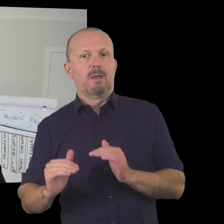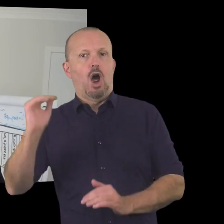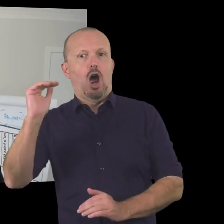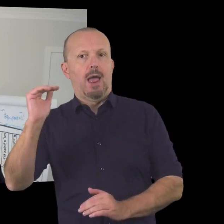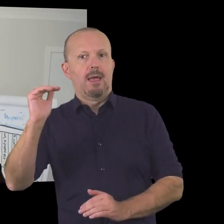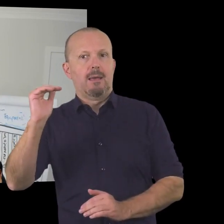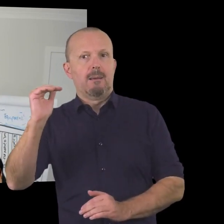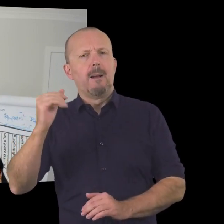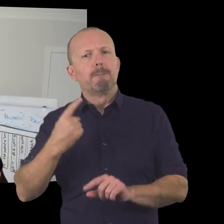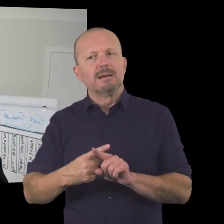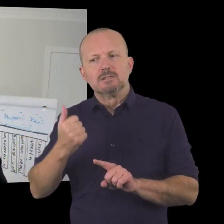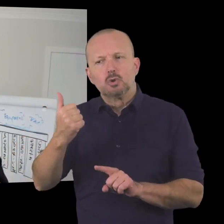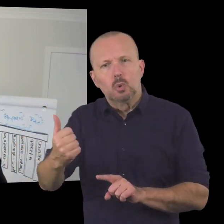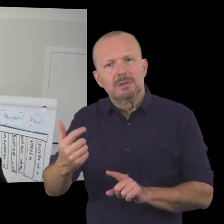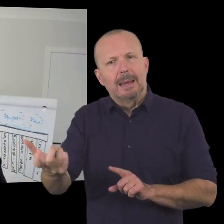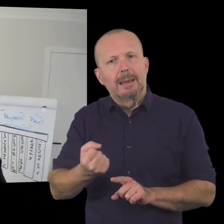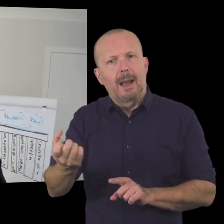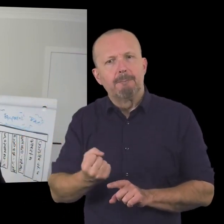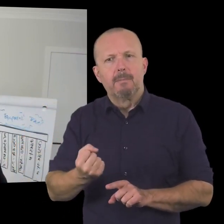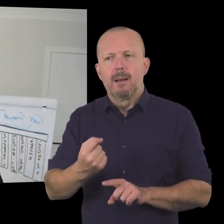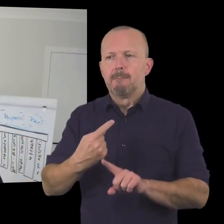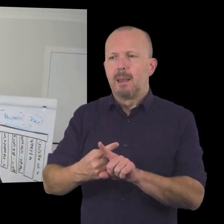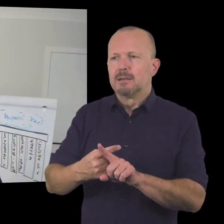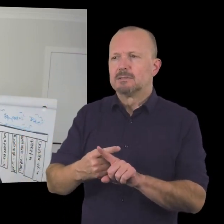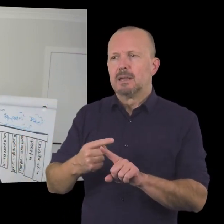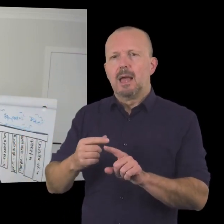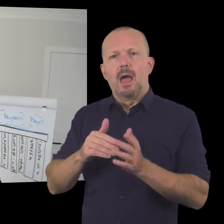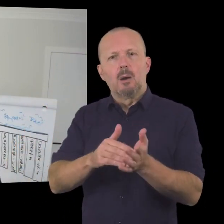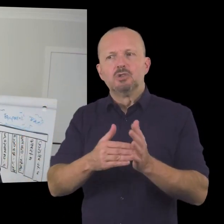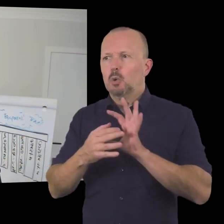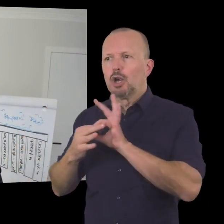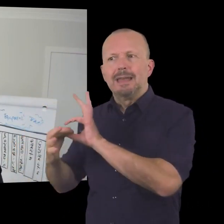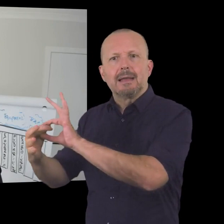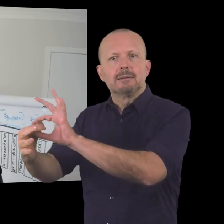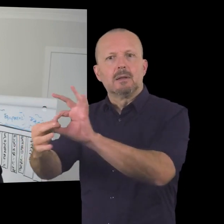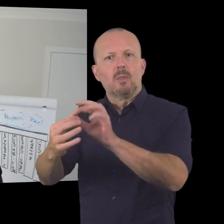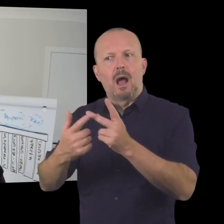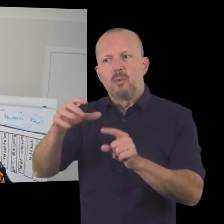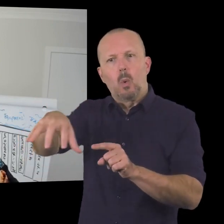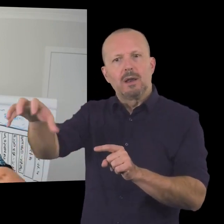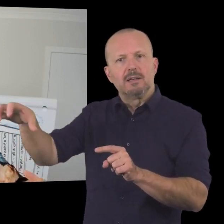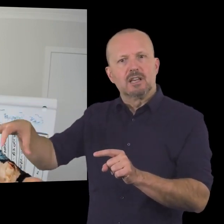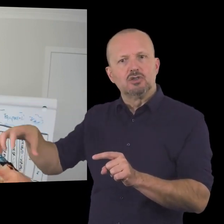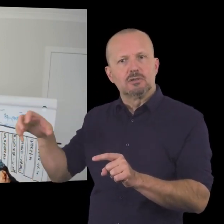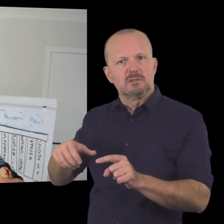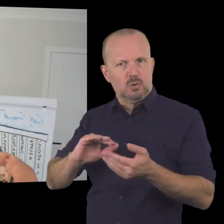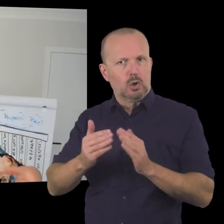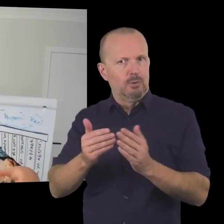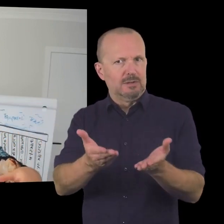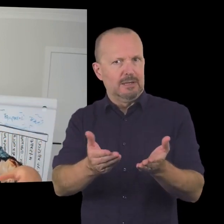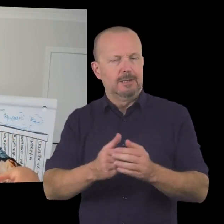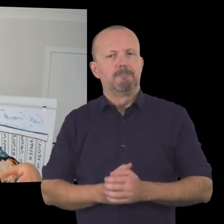organization uh it's also an awesome income stream an awesome opportunity to do with other organizations in your community